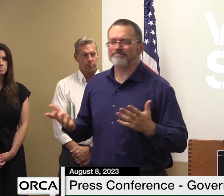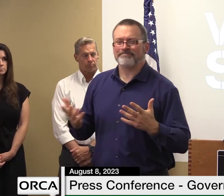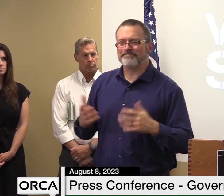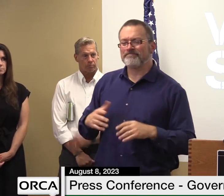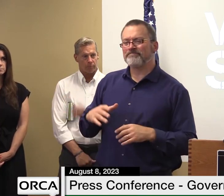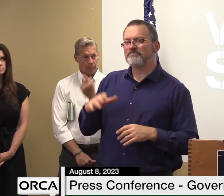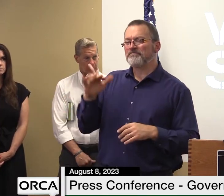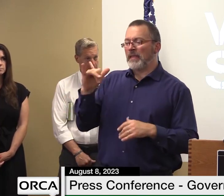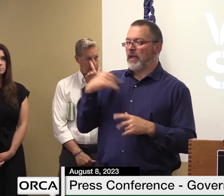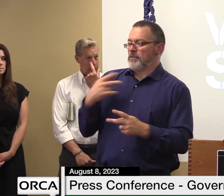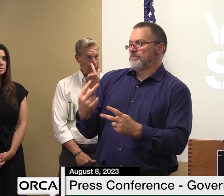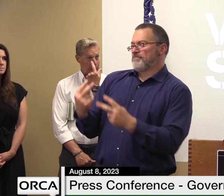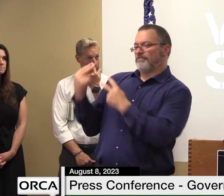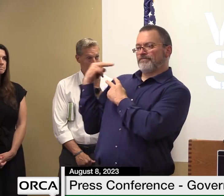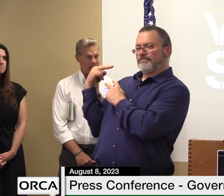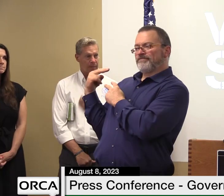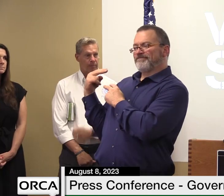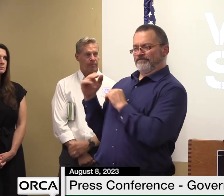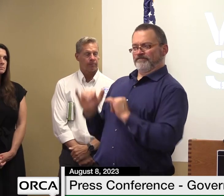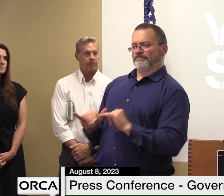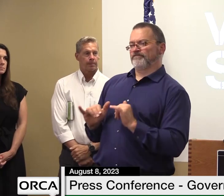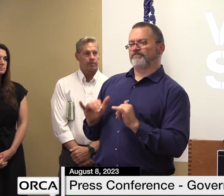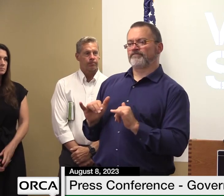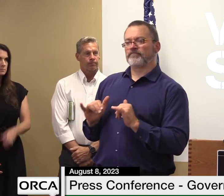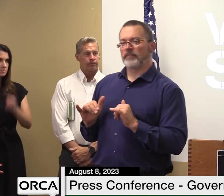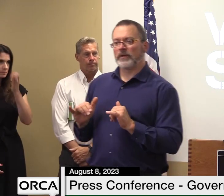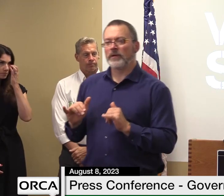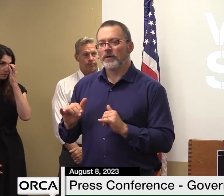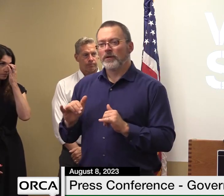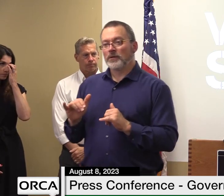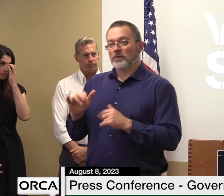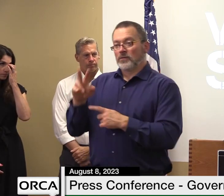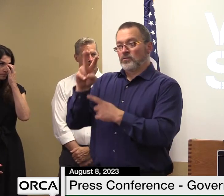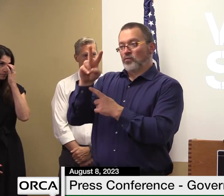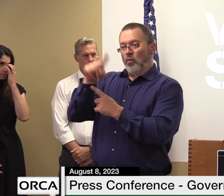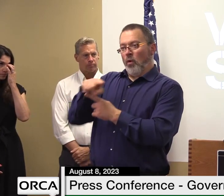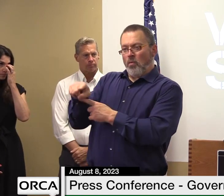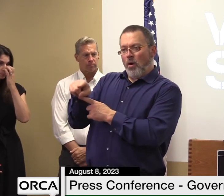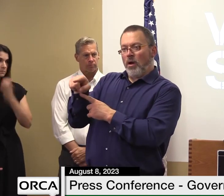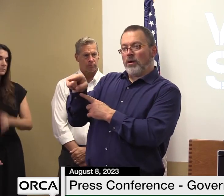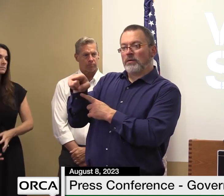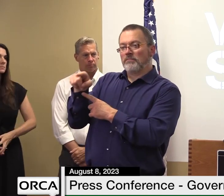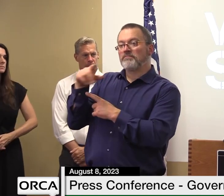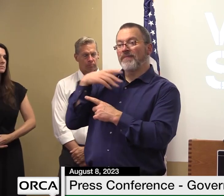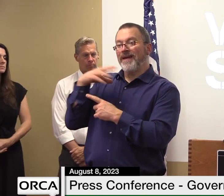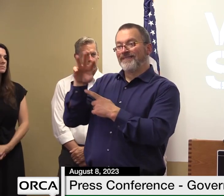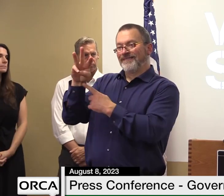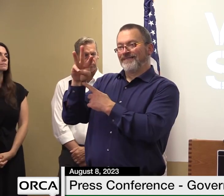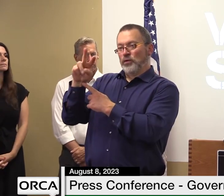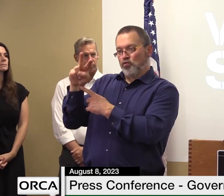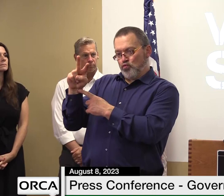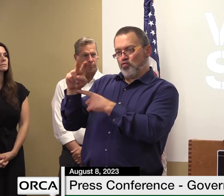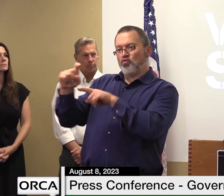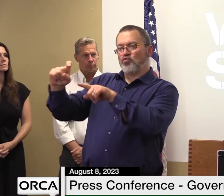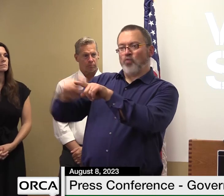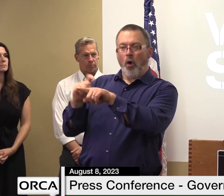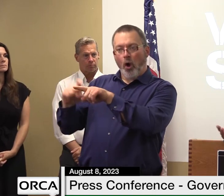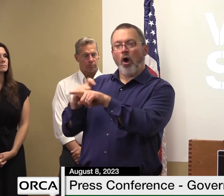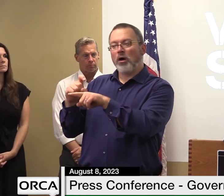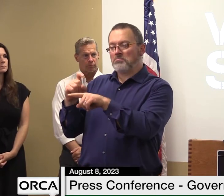or yesterday uh now i think they had i heard on the briefing this morning they had 62 calls total for the day